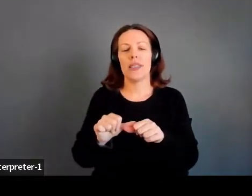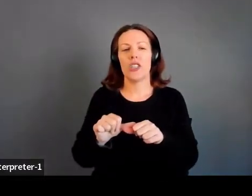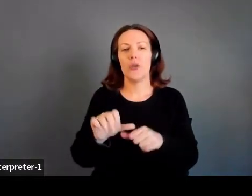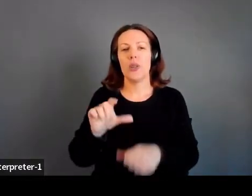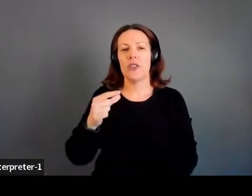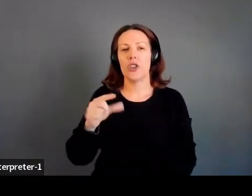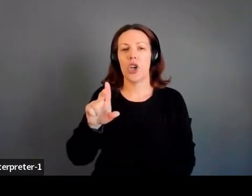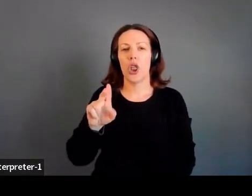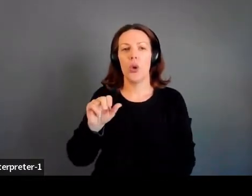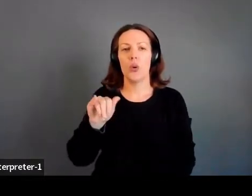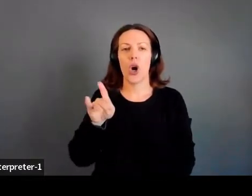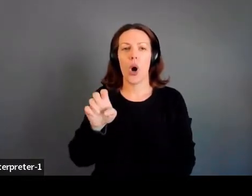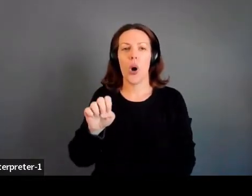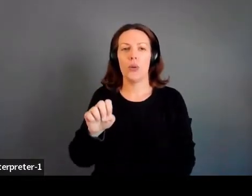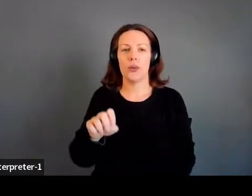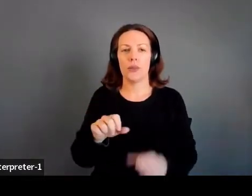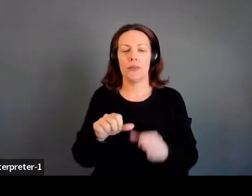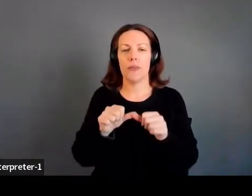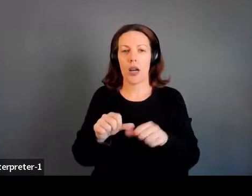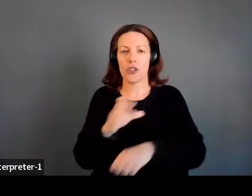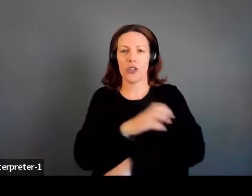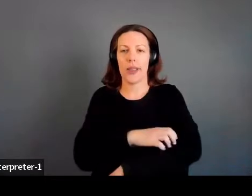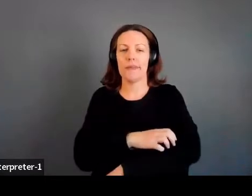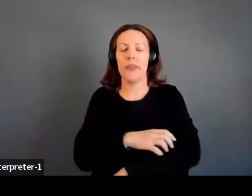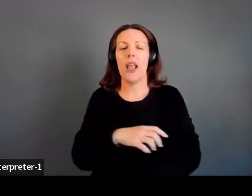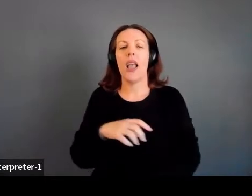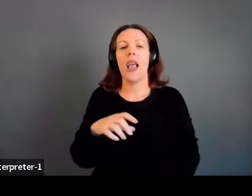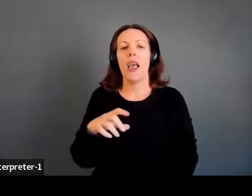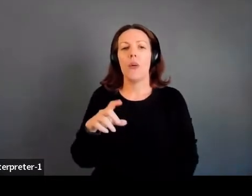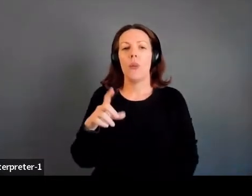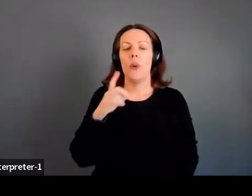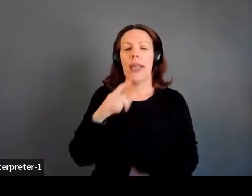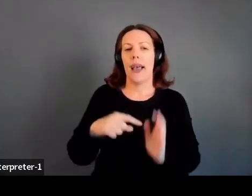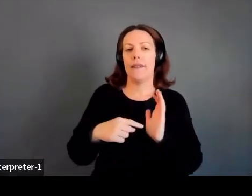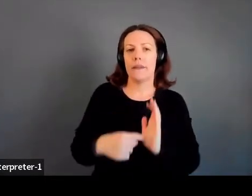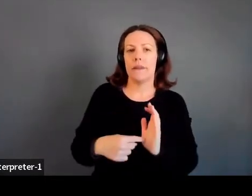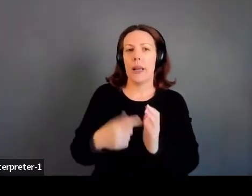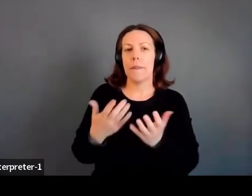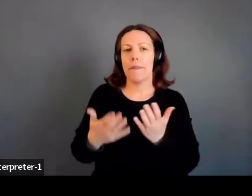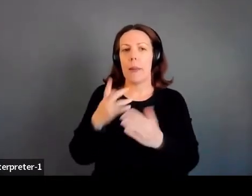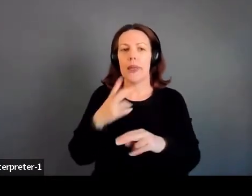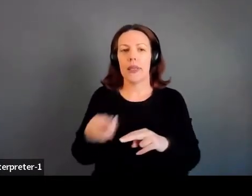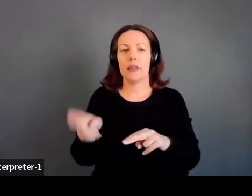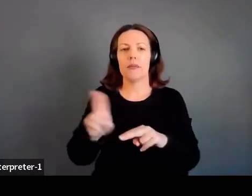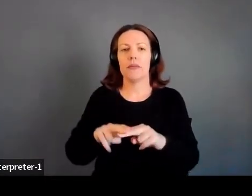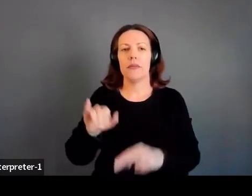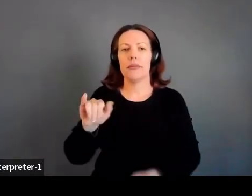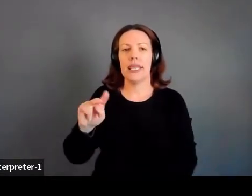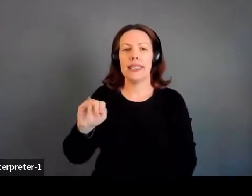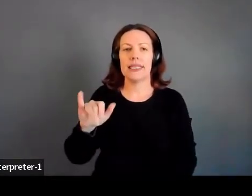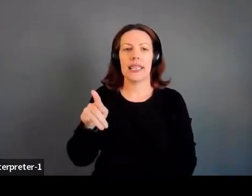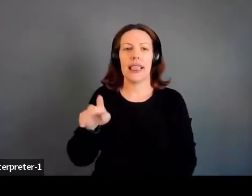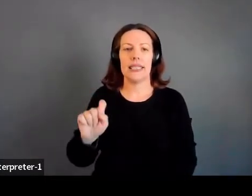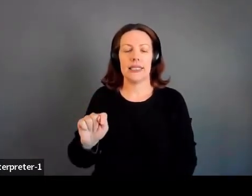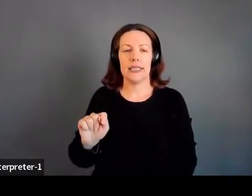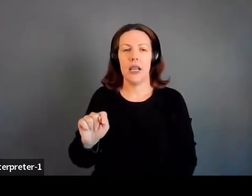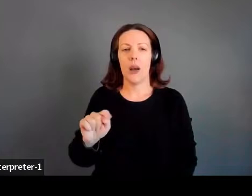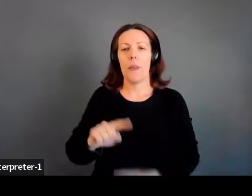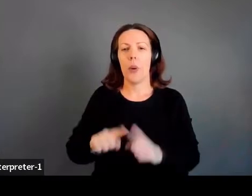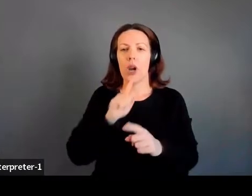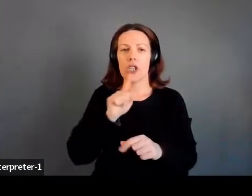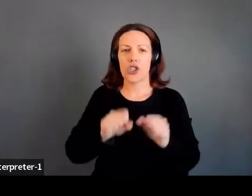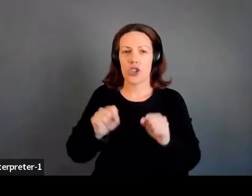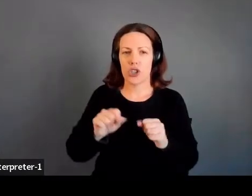There's evidence that suggests that longer duration space flight induces insulin resistance, but we don't know how quickly that might develop. And so